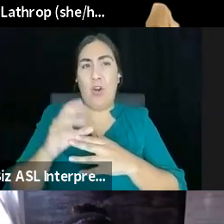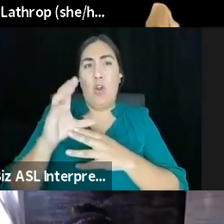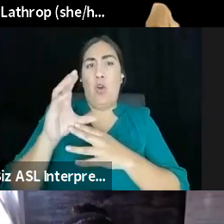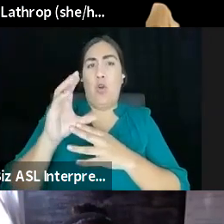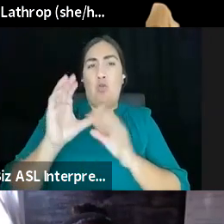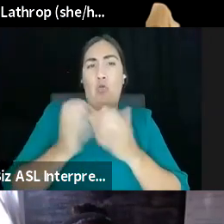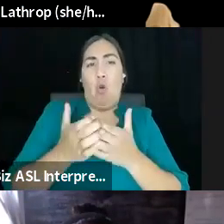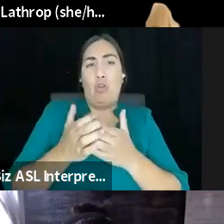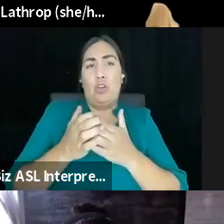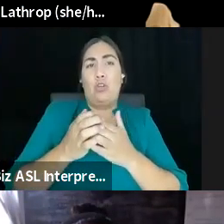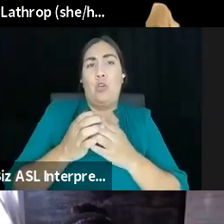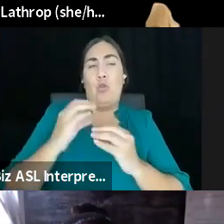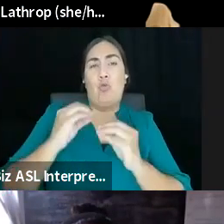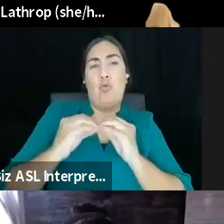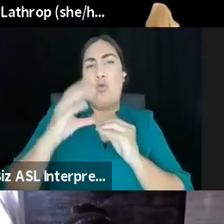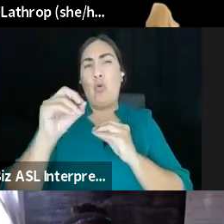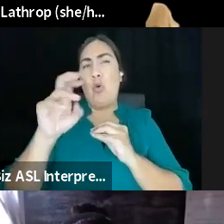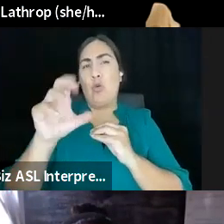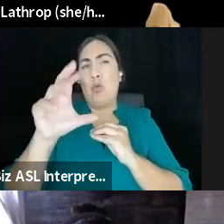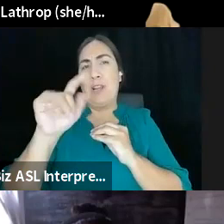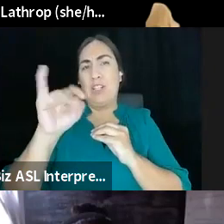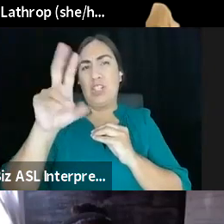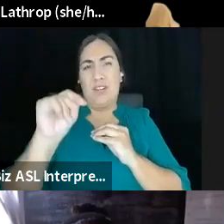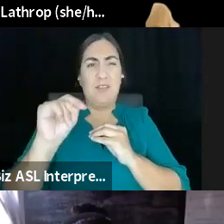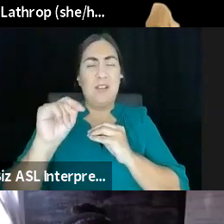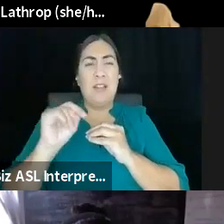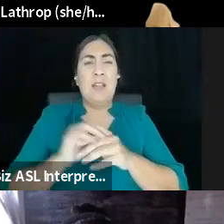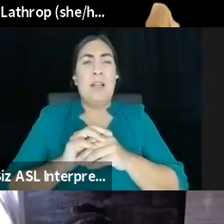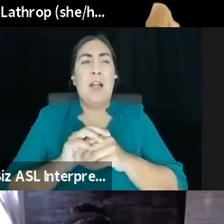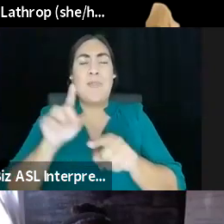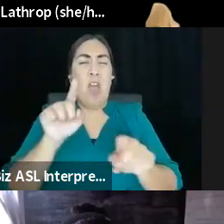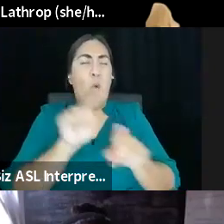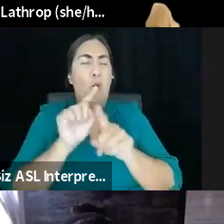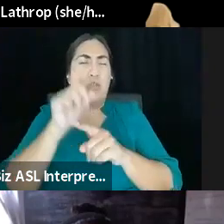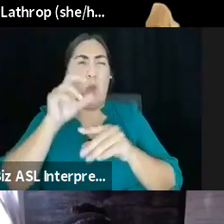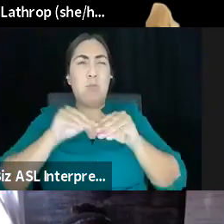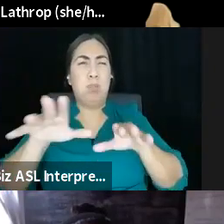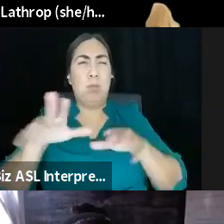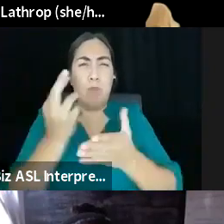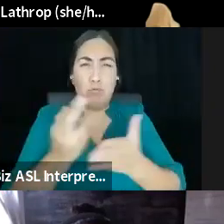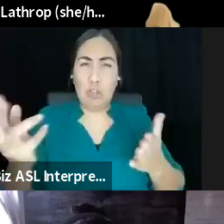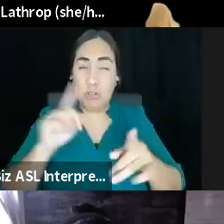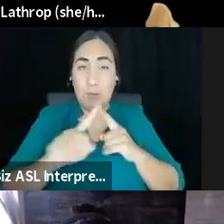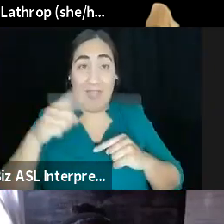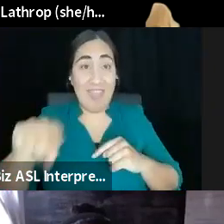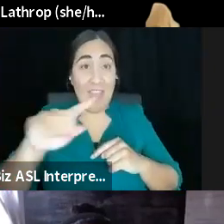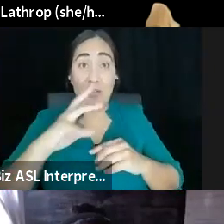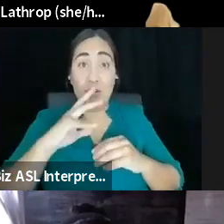putting out resources on course correction. Um, but they talk in some of those about systems of bio regional